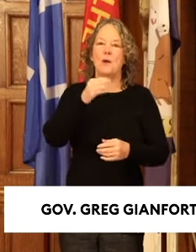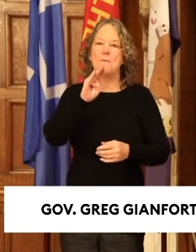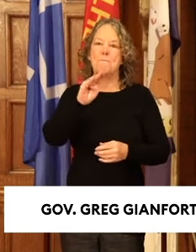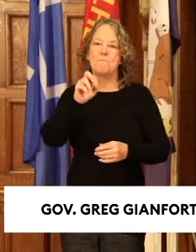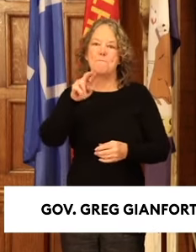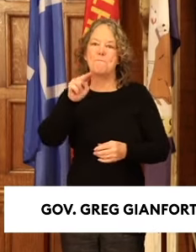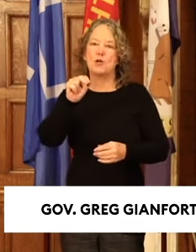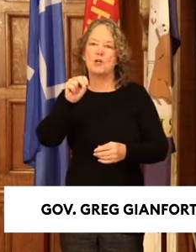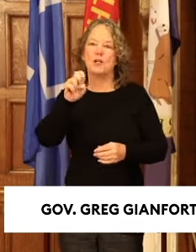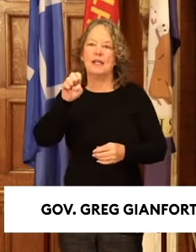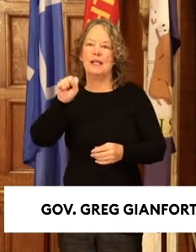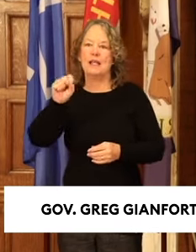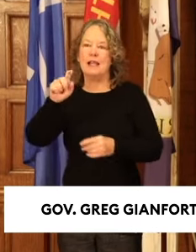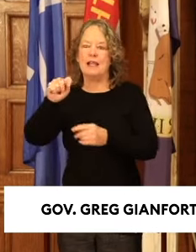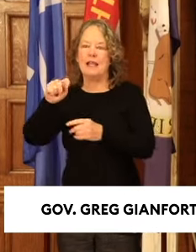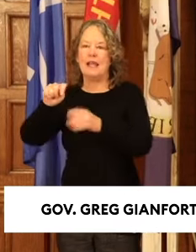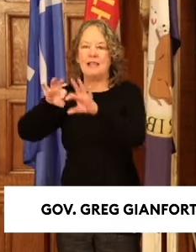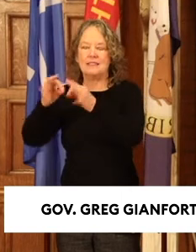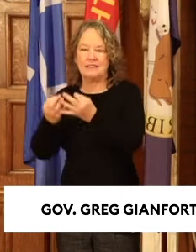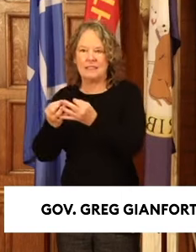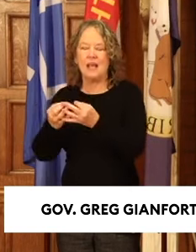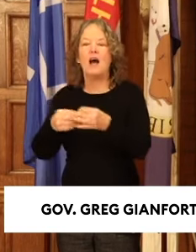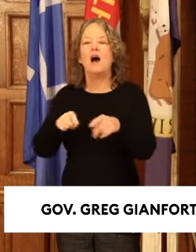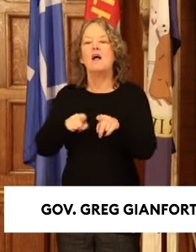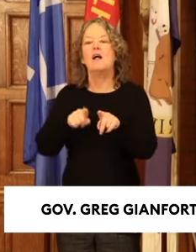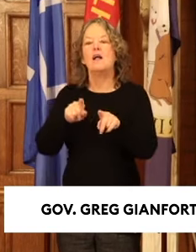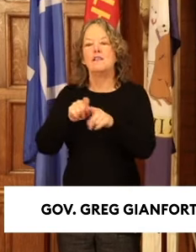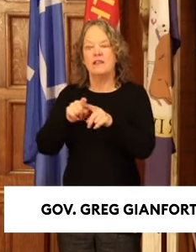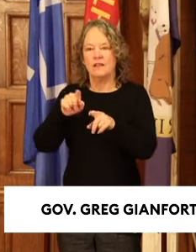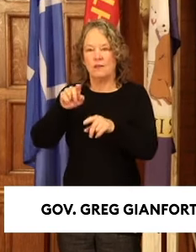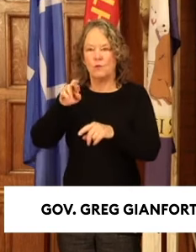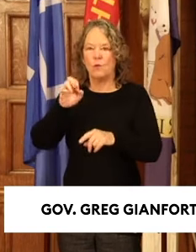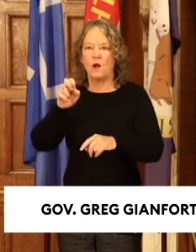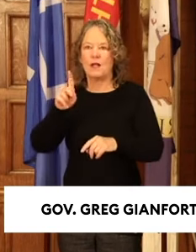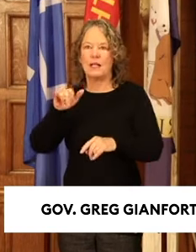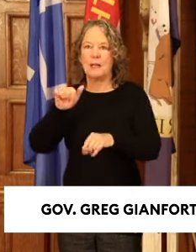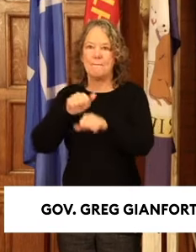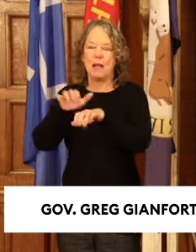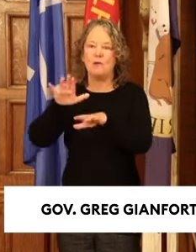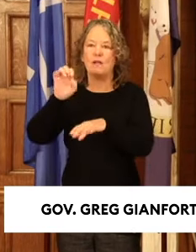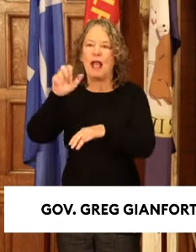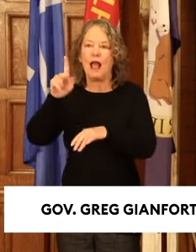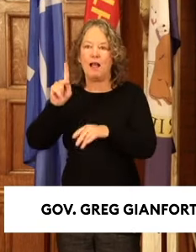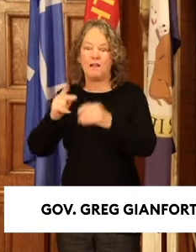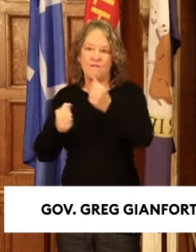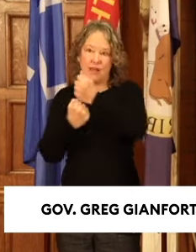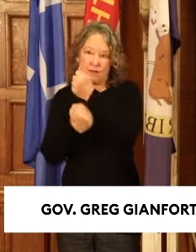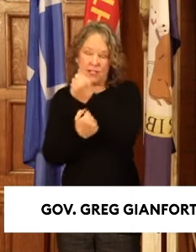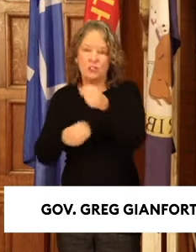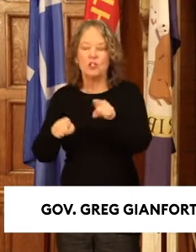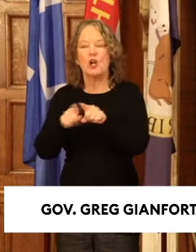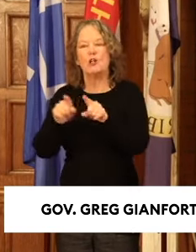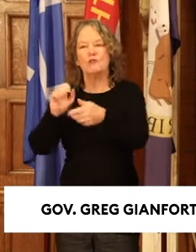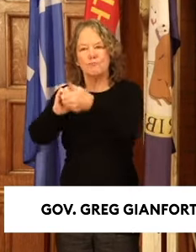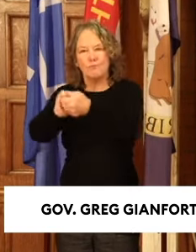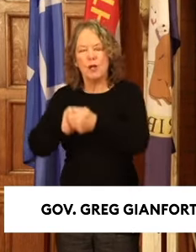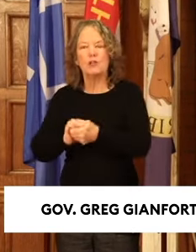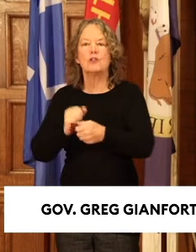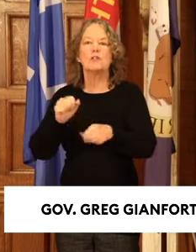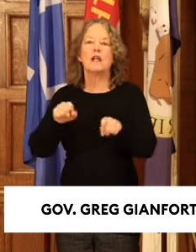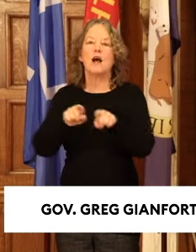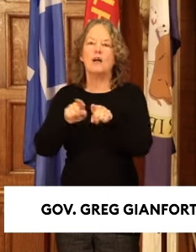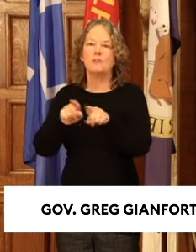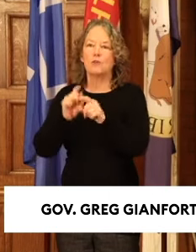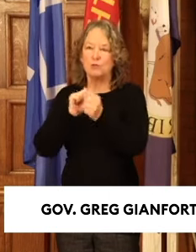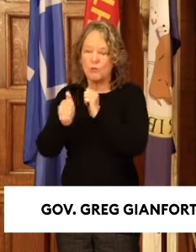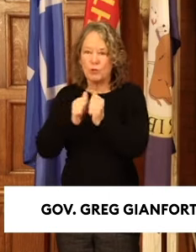The Rocky Mountain Elk Foundation was also a critical partner to get this project across the finish line, as were sportsmen groups and